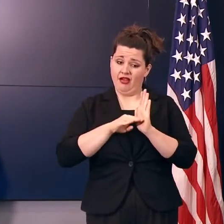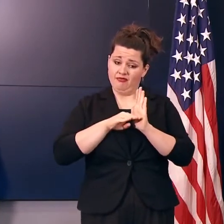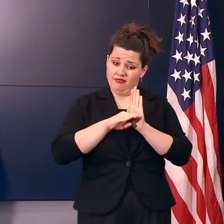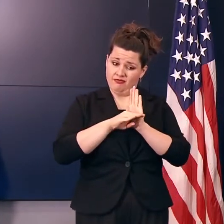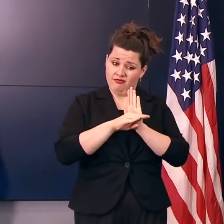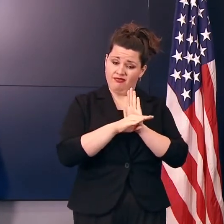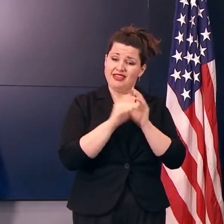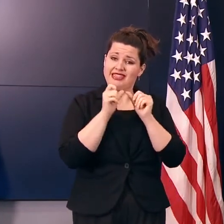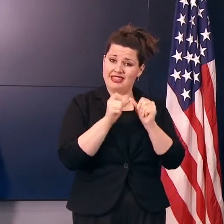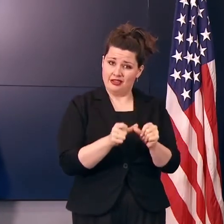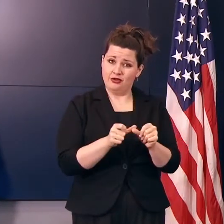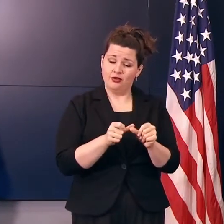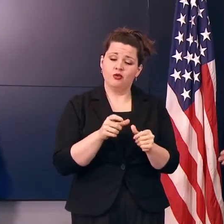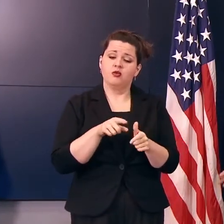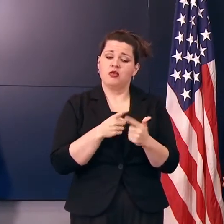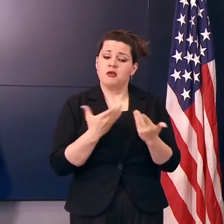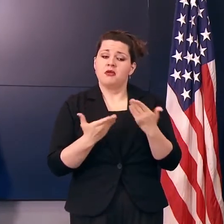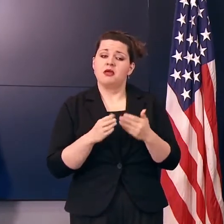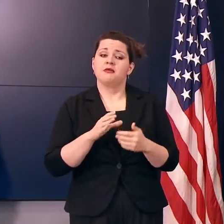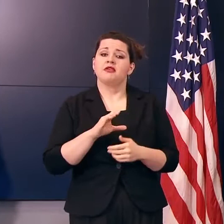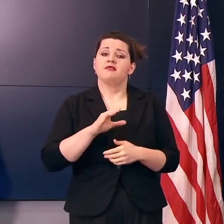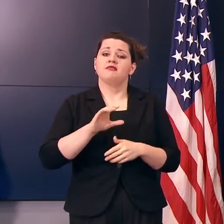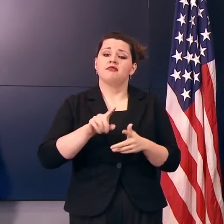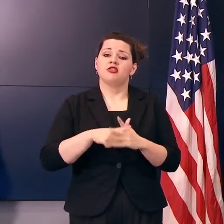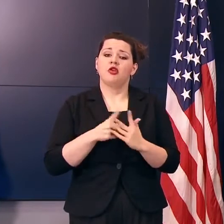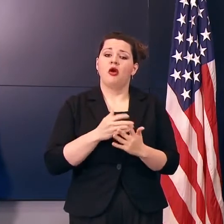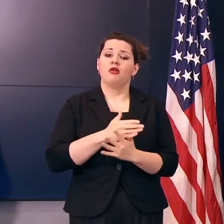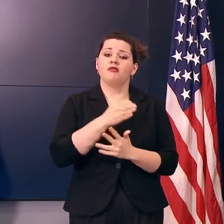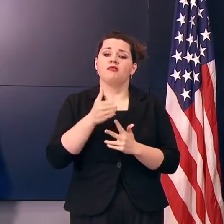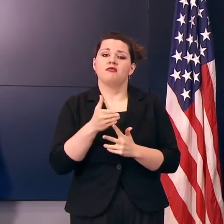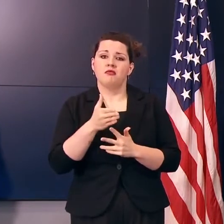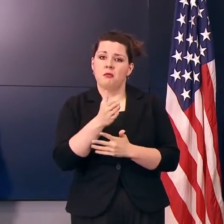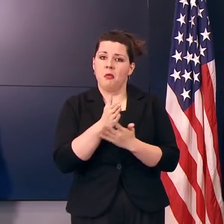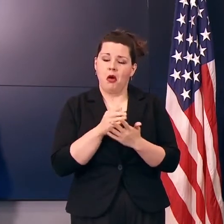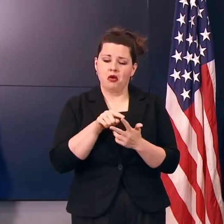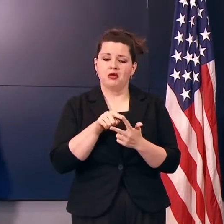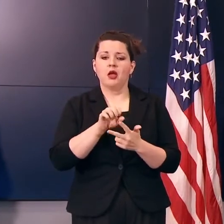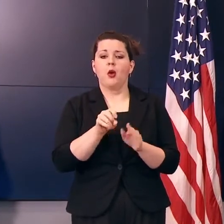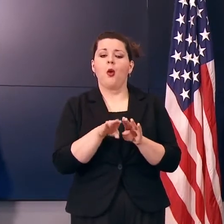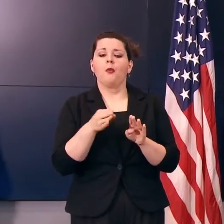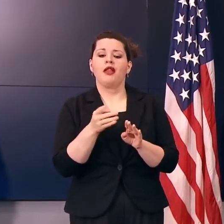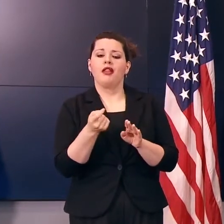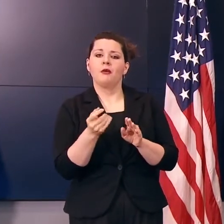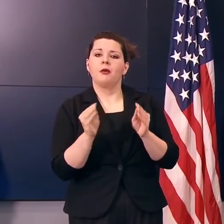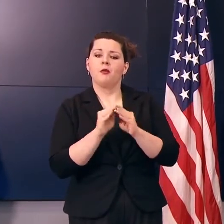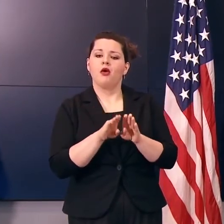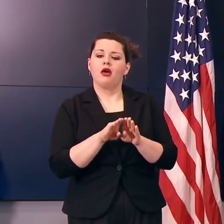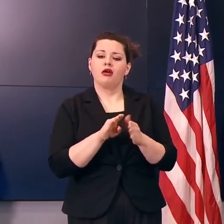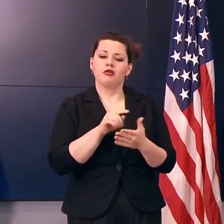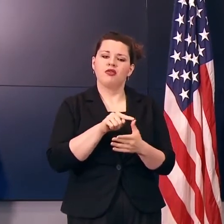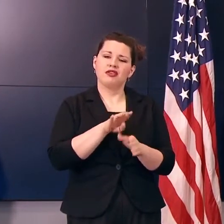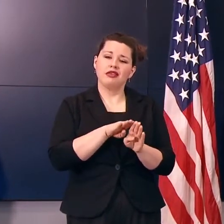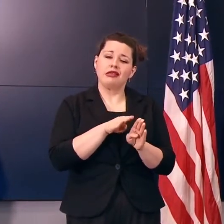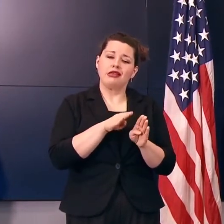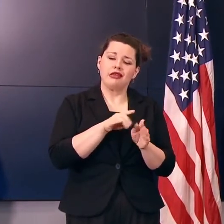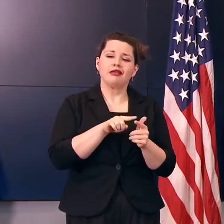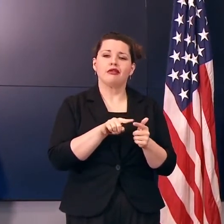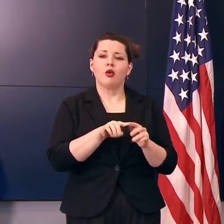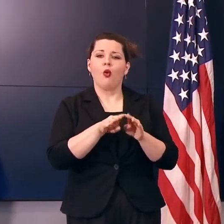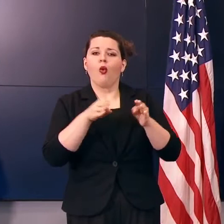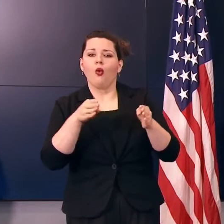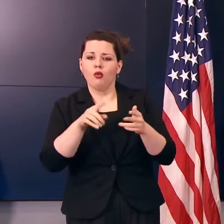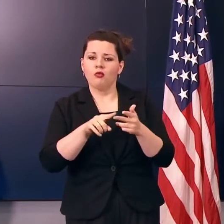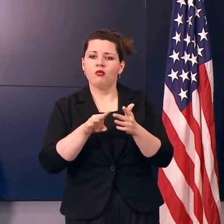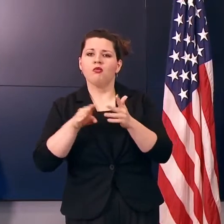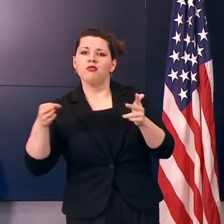then maybe we'll move into Phase 2, where we can start to open it up just a little bit more. But those are things that we'll be looking at.